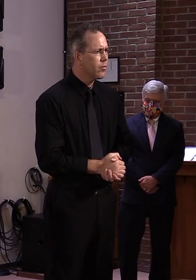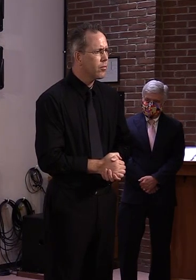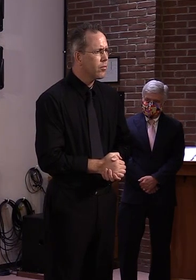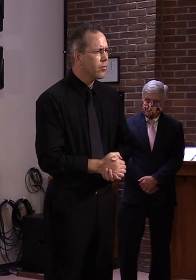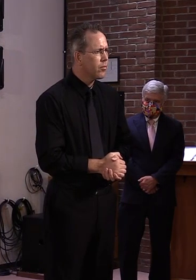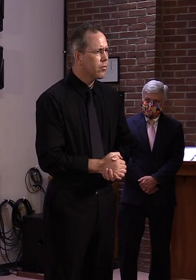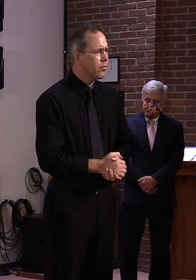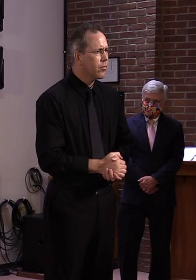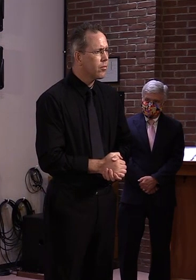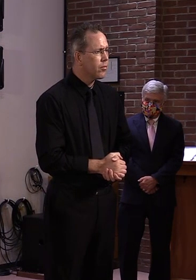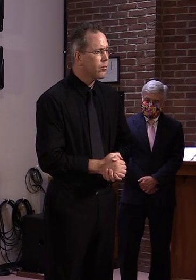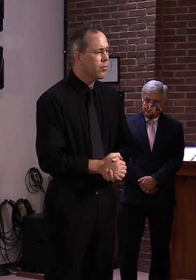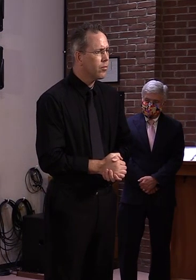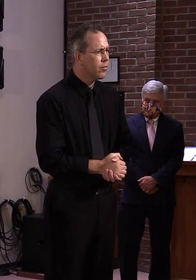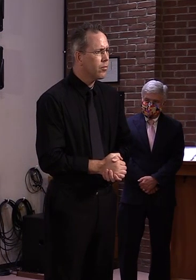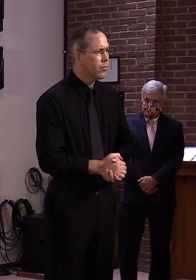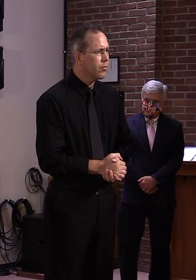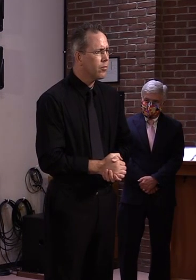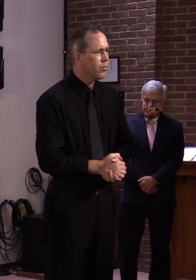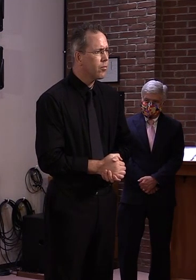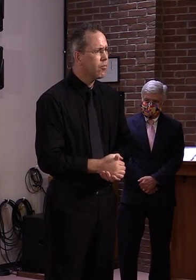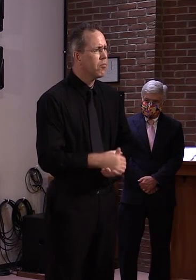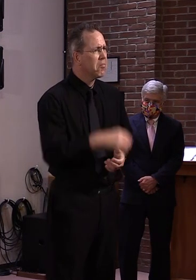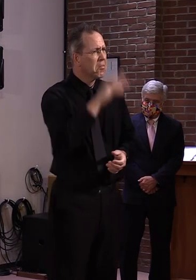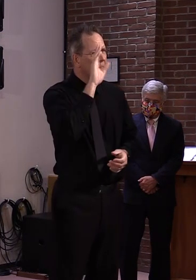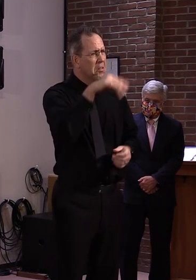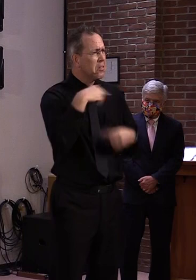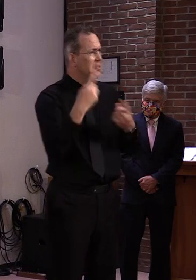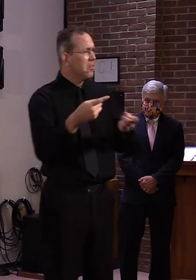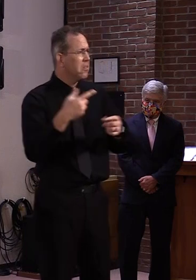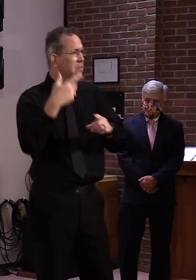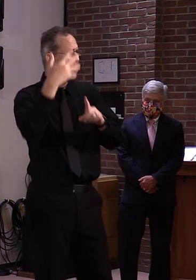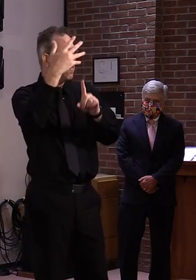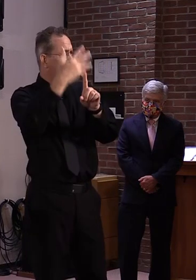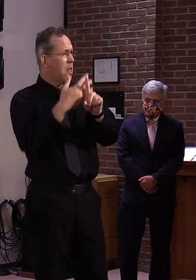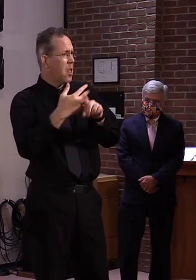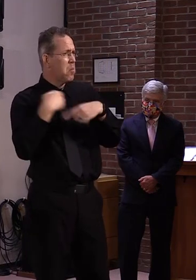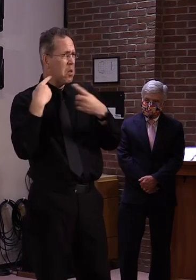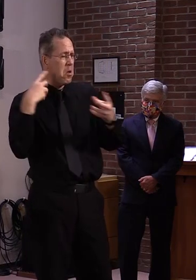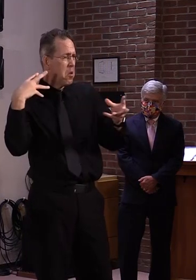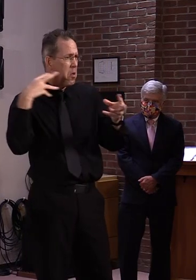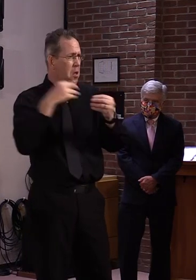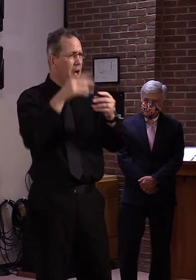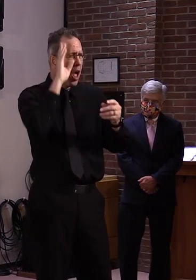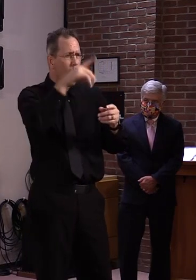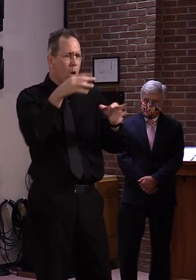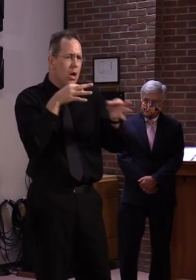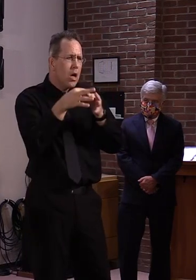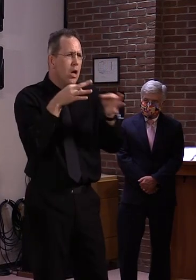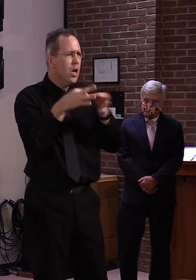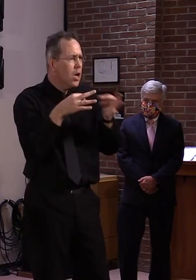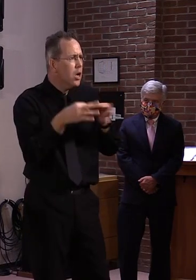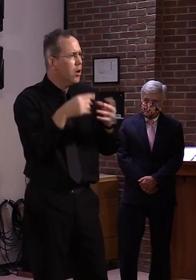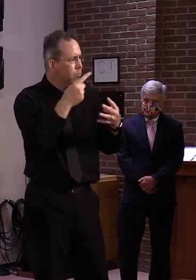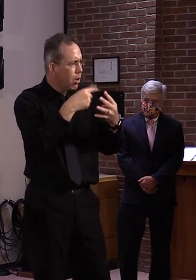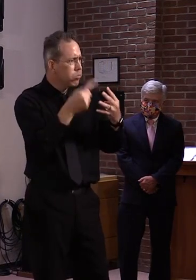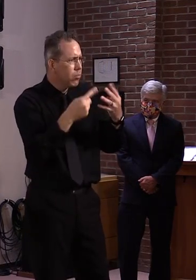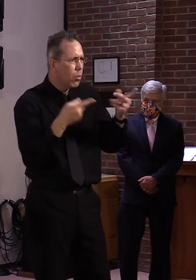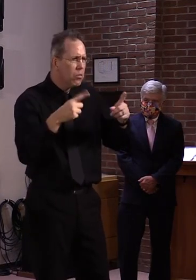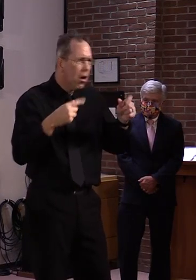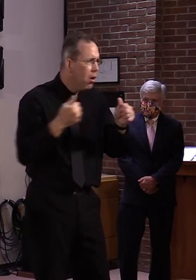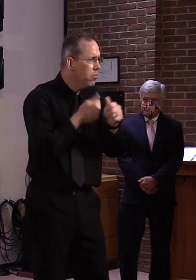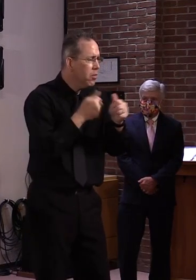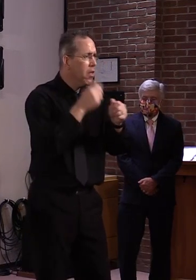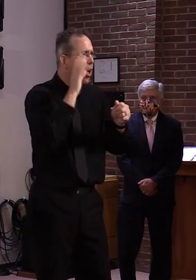out or are you looking just, you know, in the next couple weeks? No, I mean, we plan out much further than